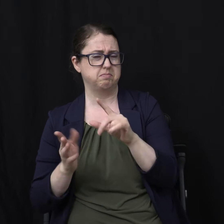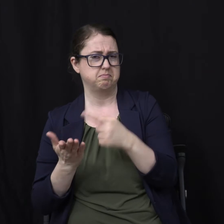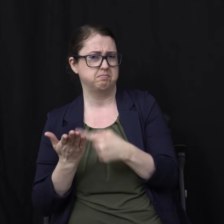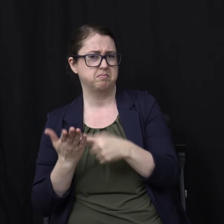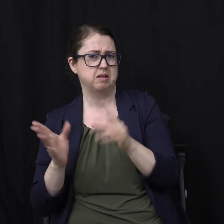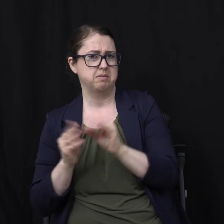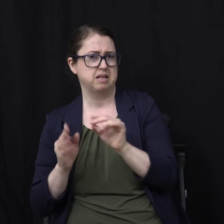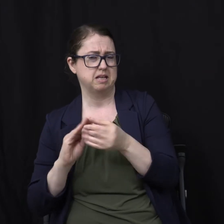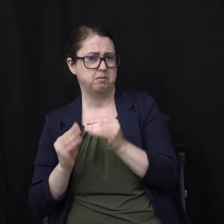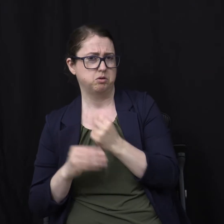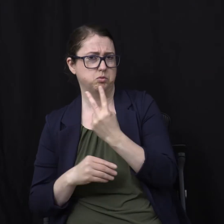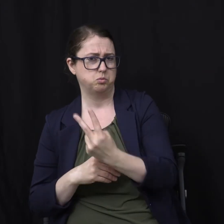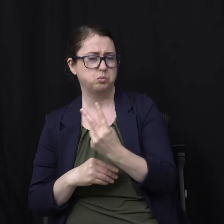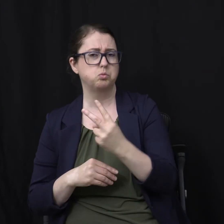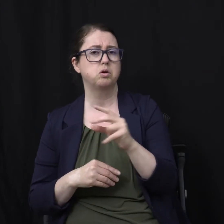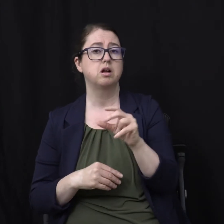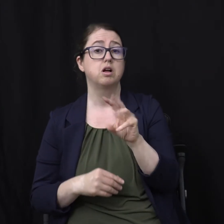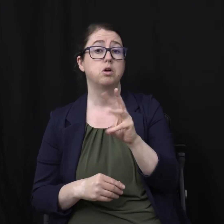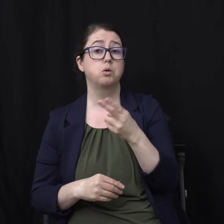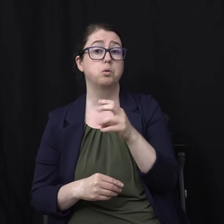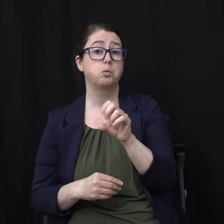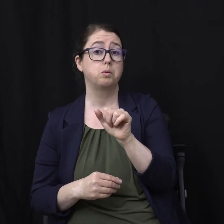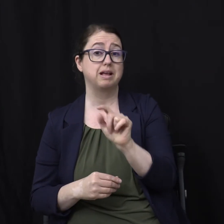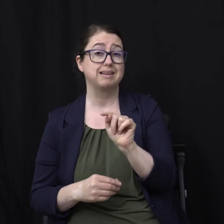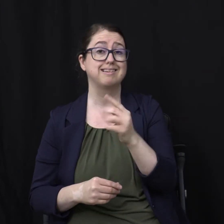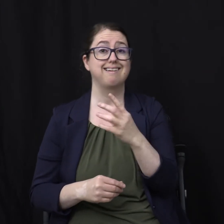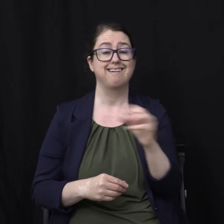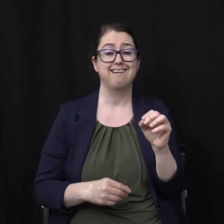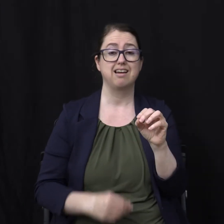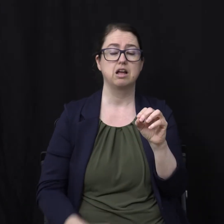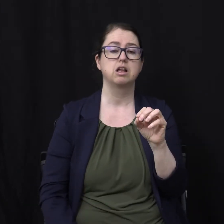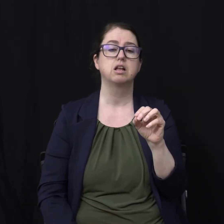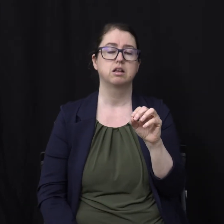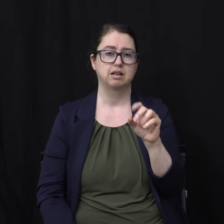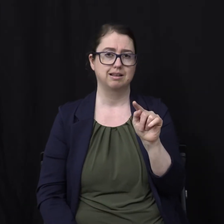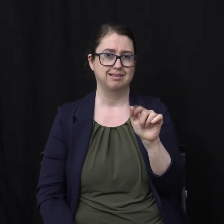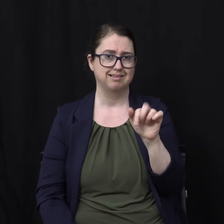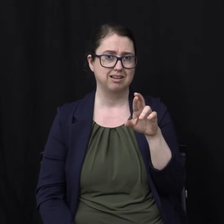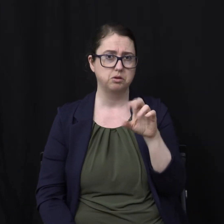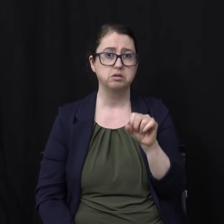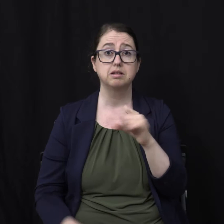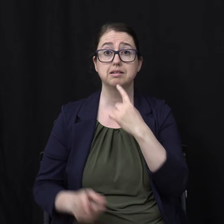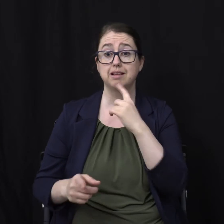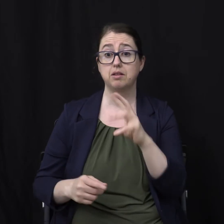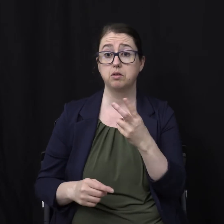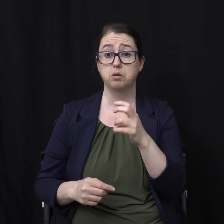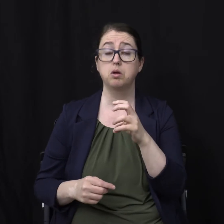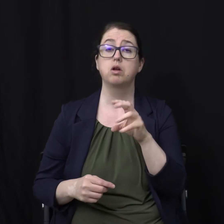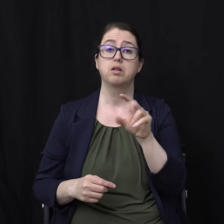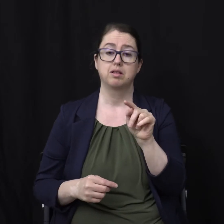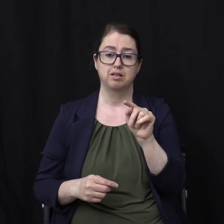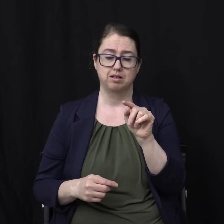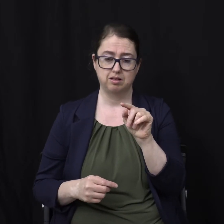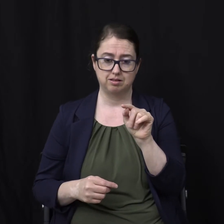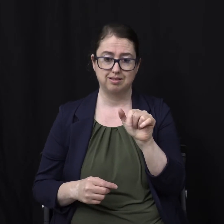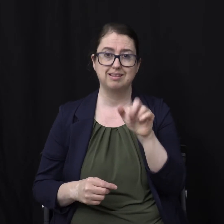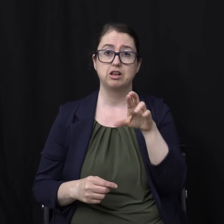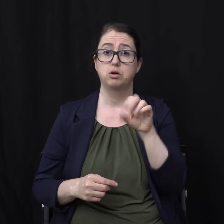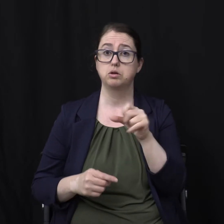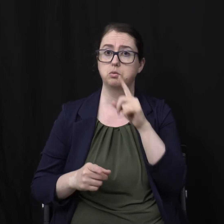Matthew 13 It declared that The weeds will be burned up In the furnace of fire Meaning the wicked Will be burned up In the